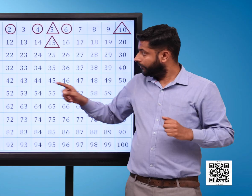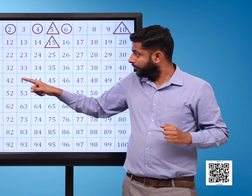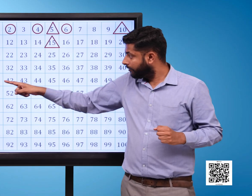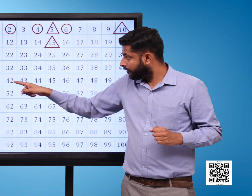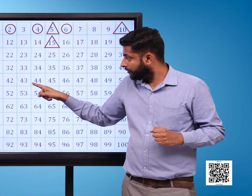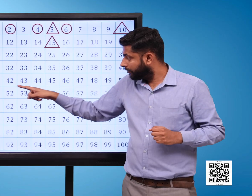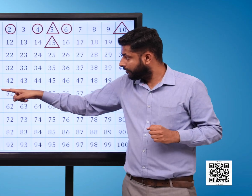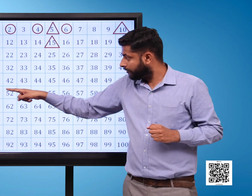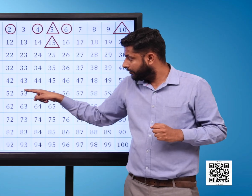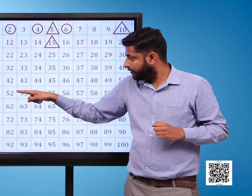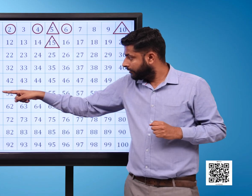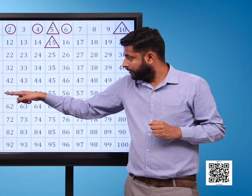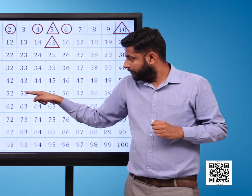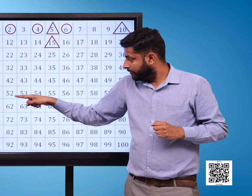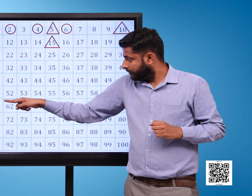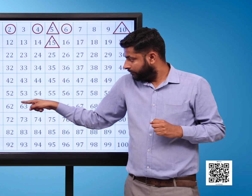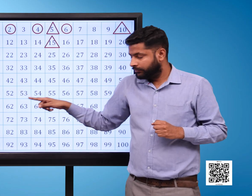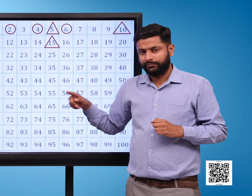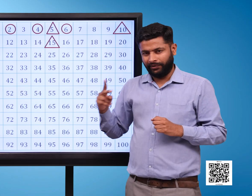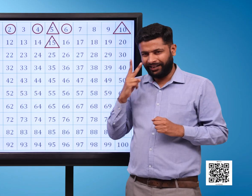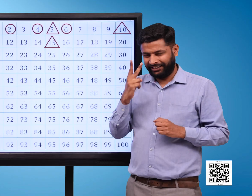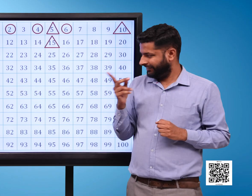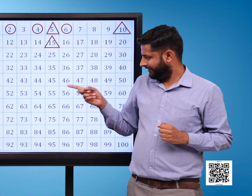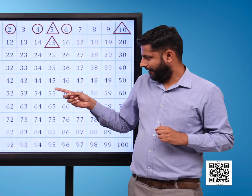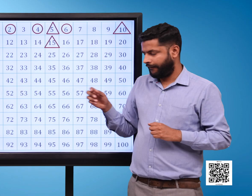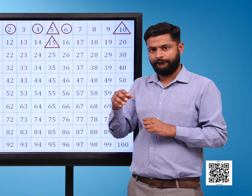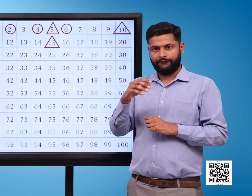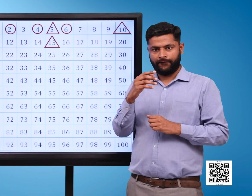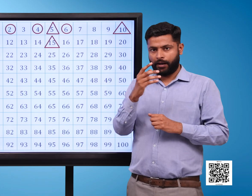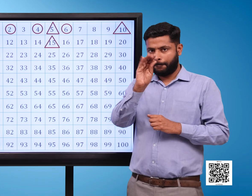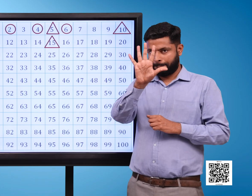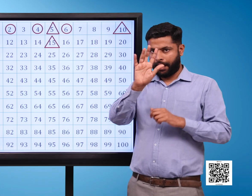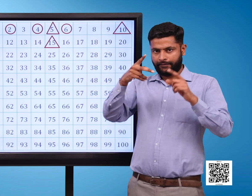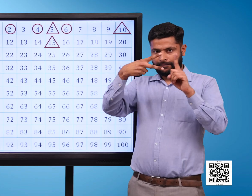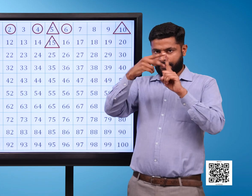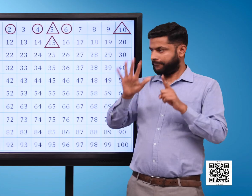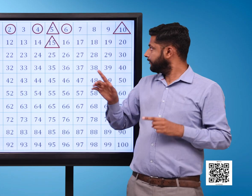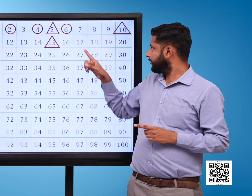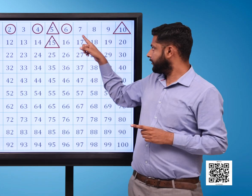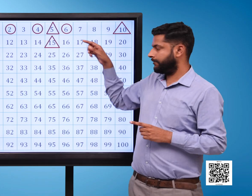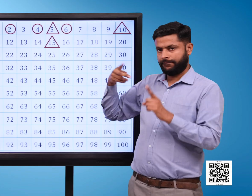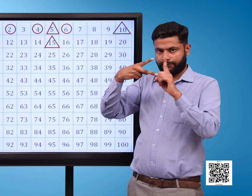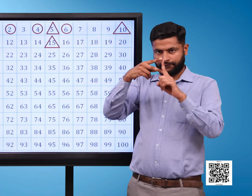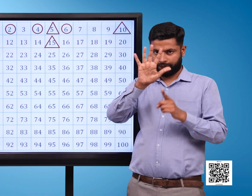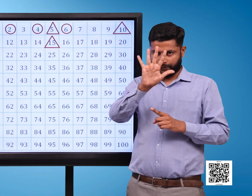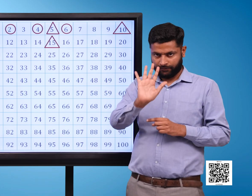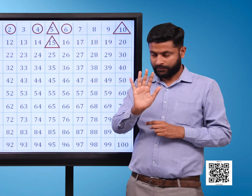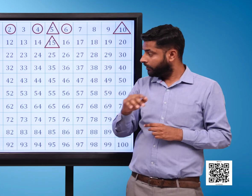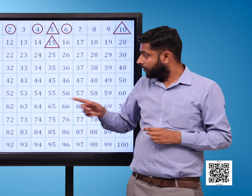D Write down the numbers common to the skips of 5s and 7s